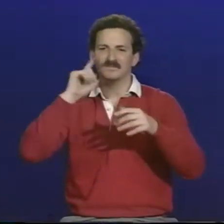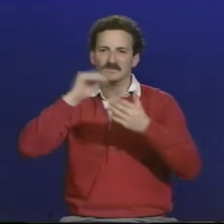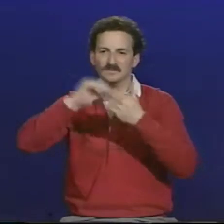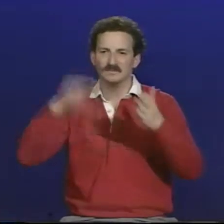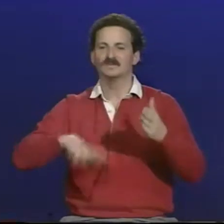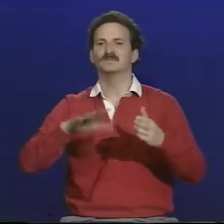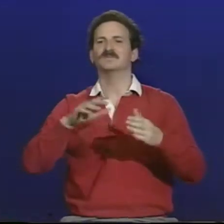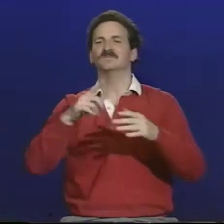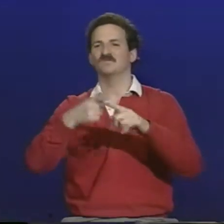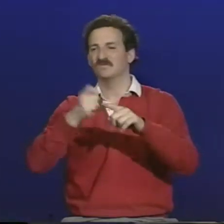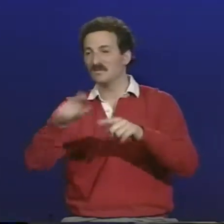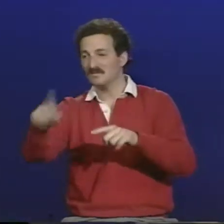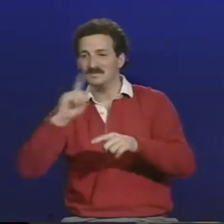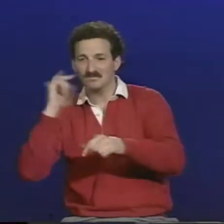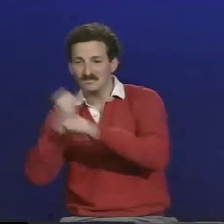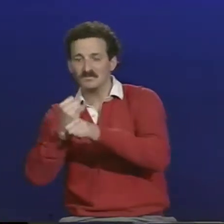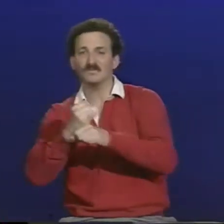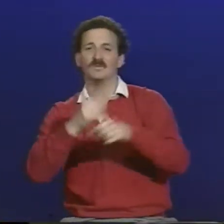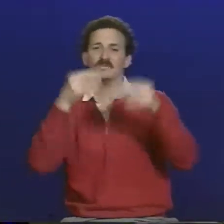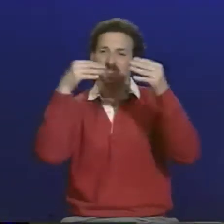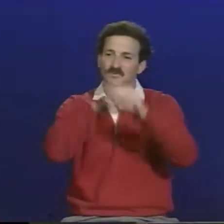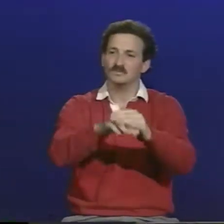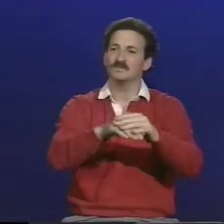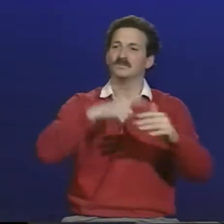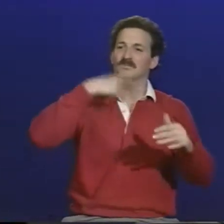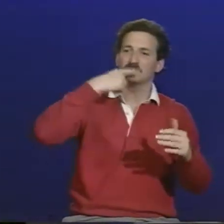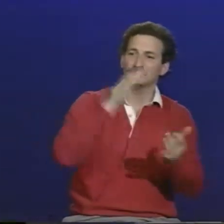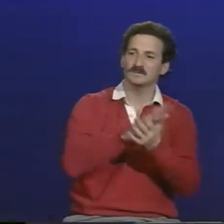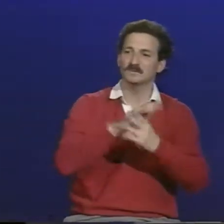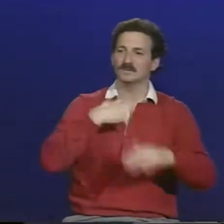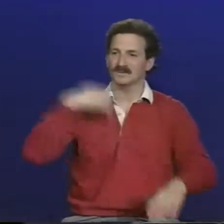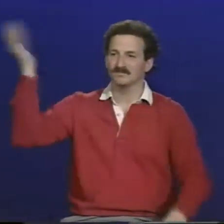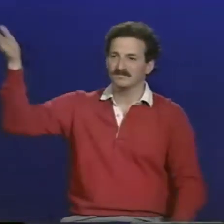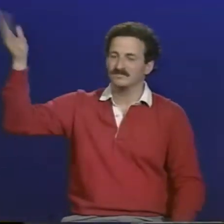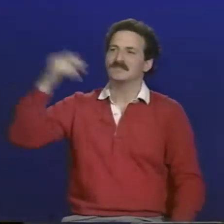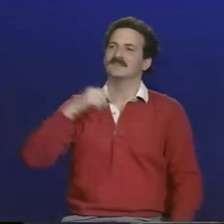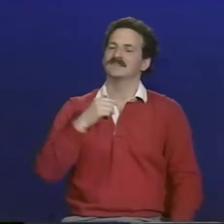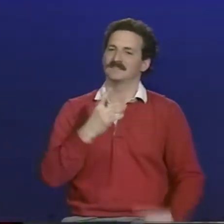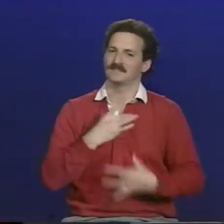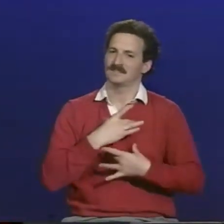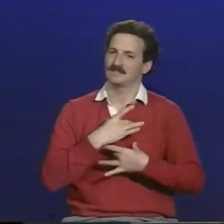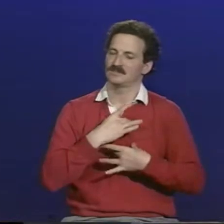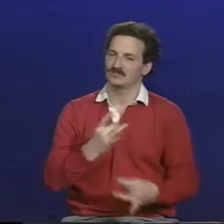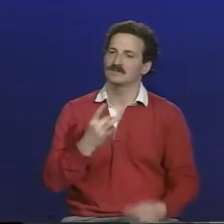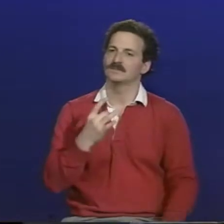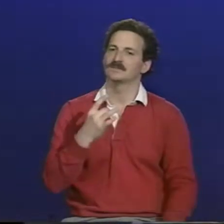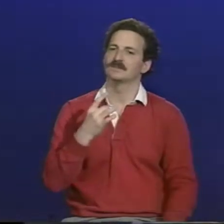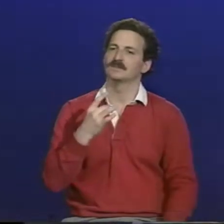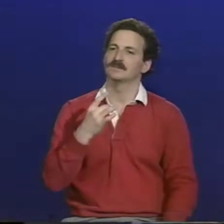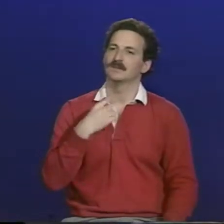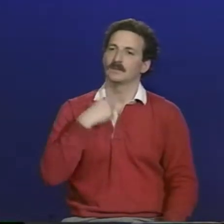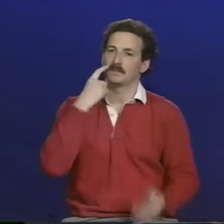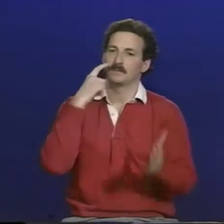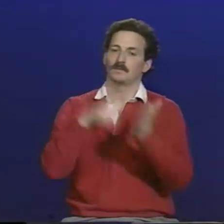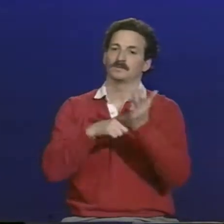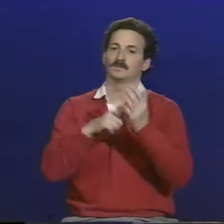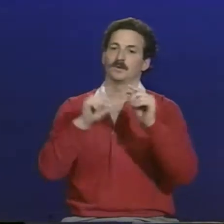have given presentations to many students, those from mainstream schools, regular public schools, and schools for the deaf. And it's been an interesting